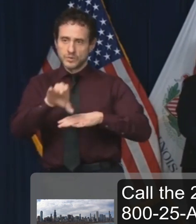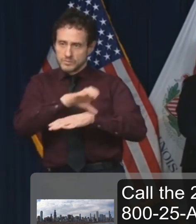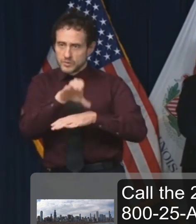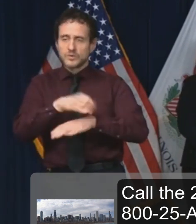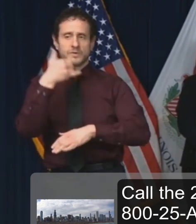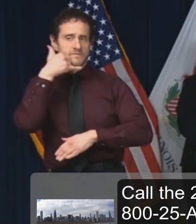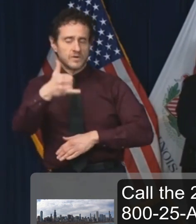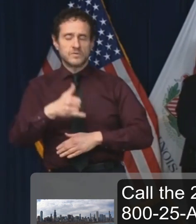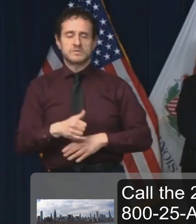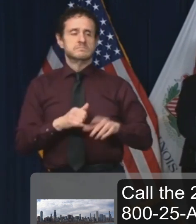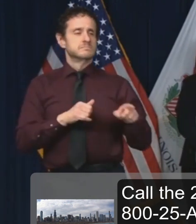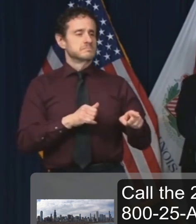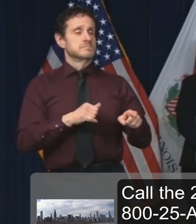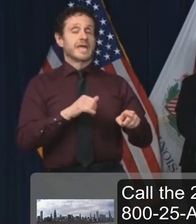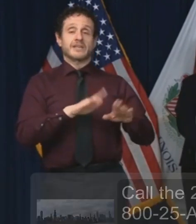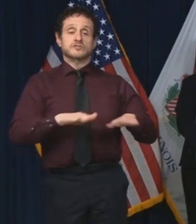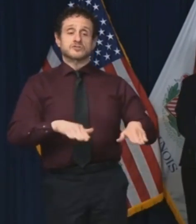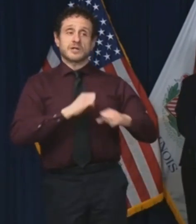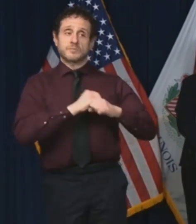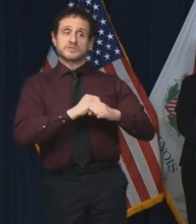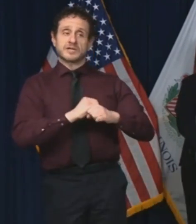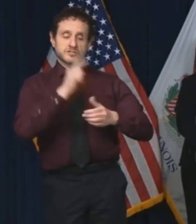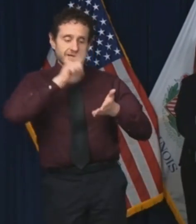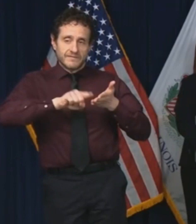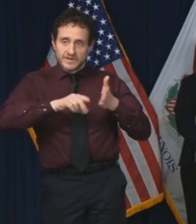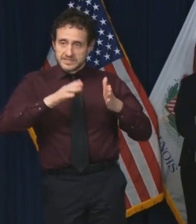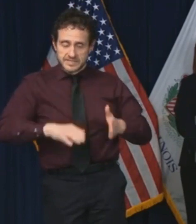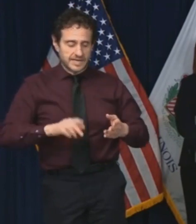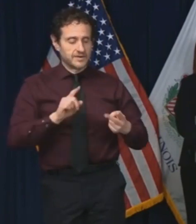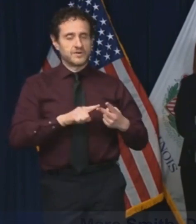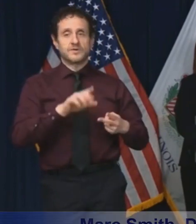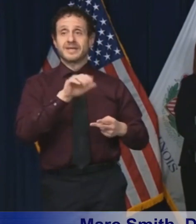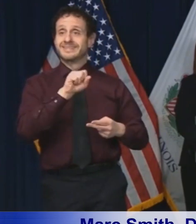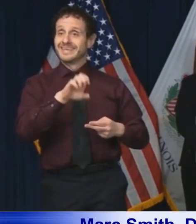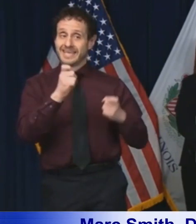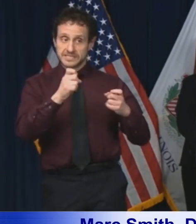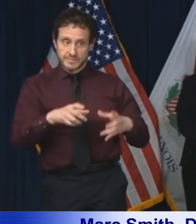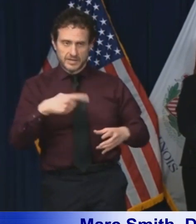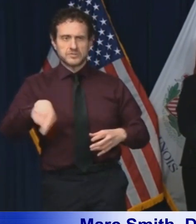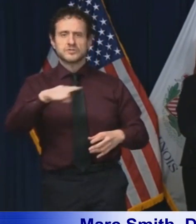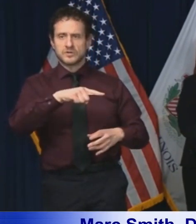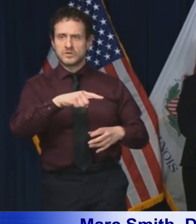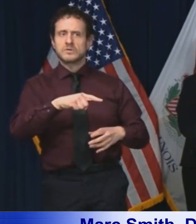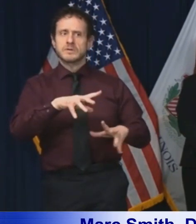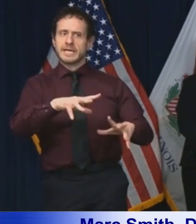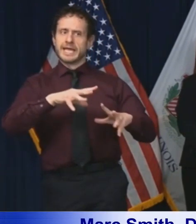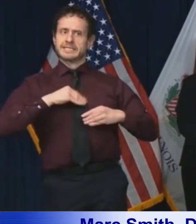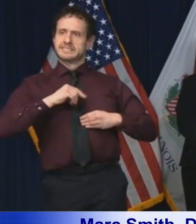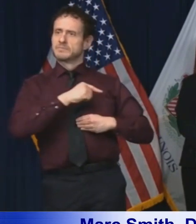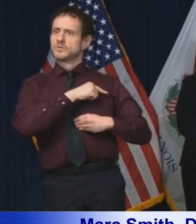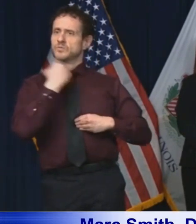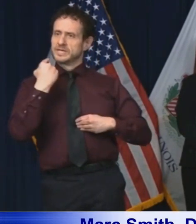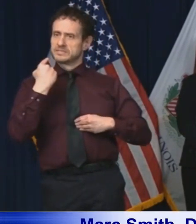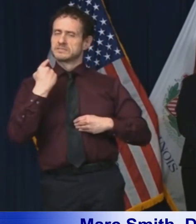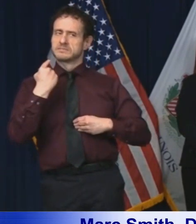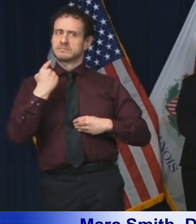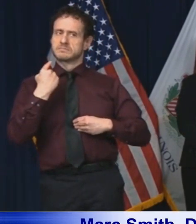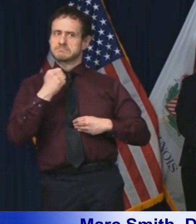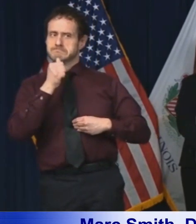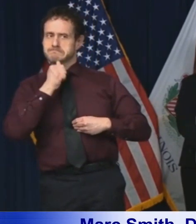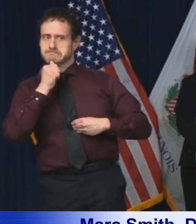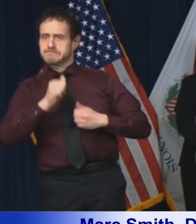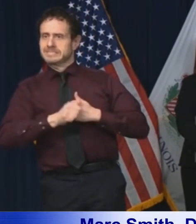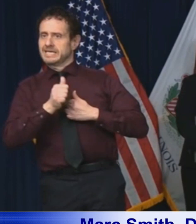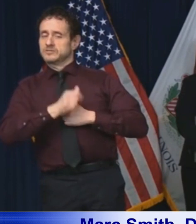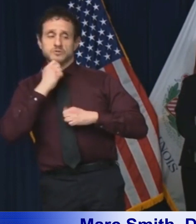and to every child protection investigator and case manager who has put themselves in harm's way to protect our children.